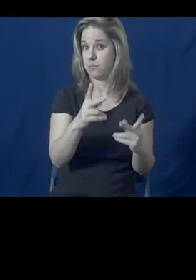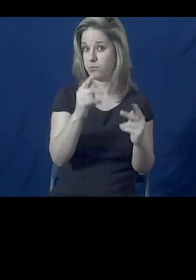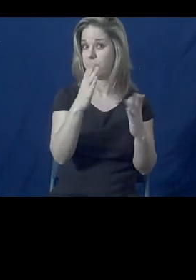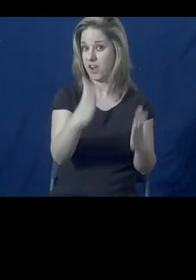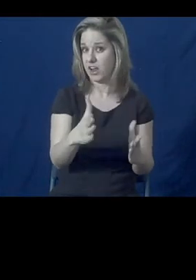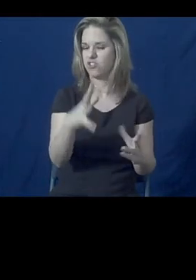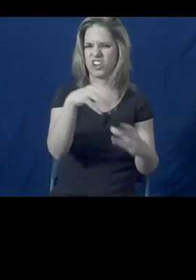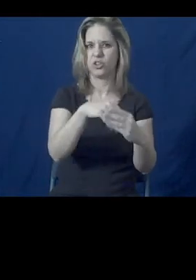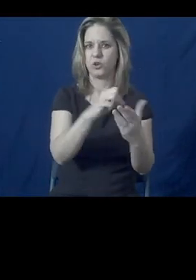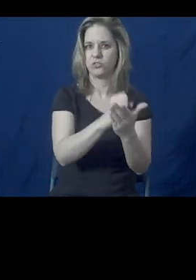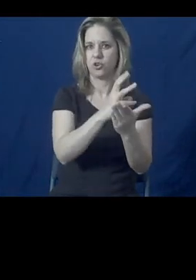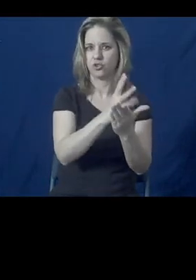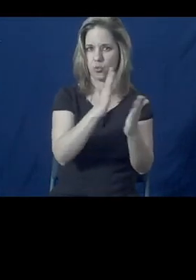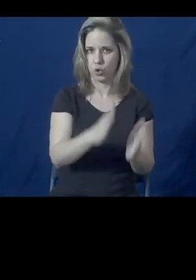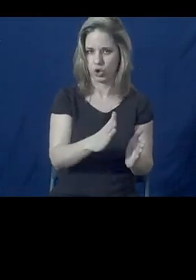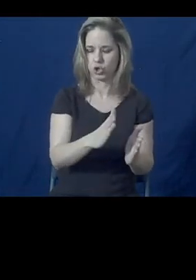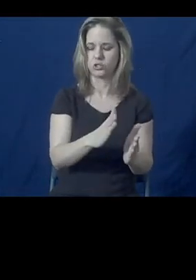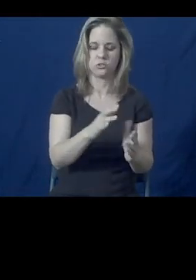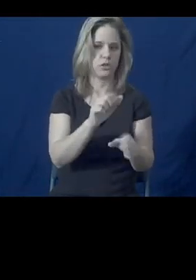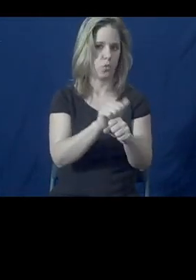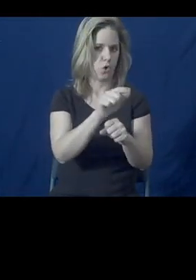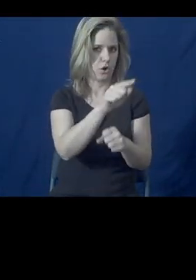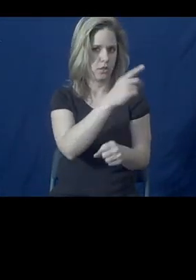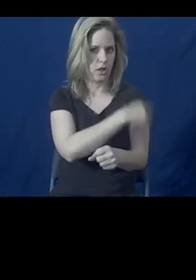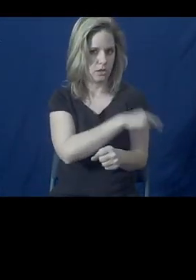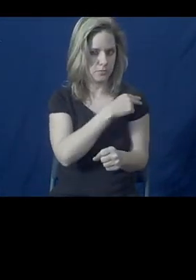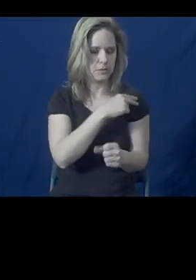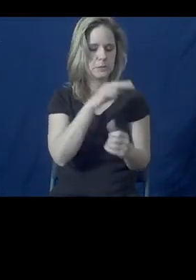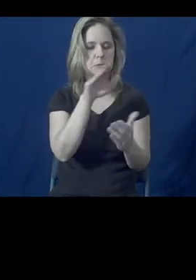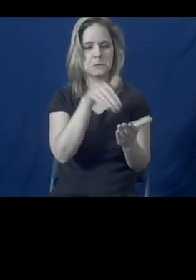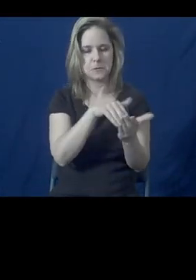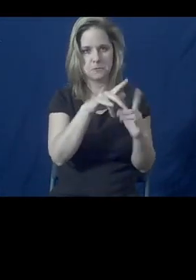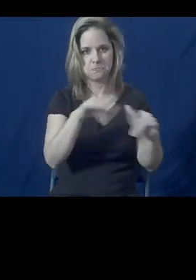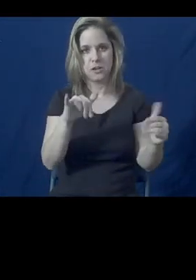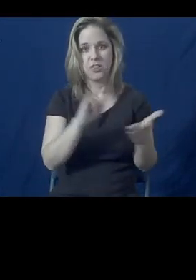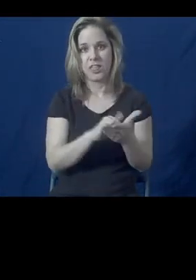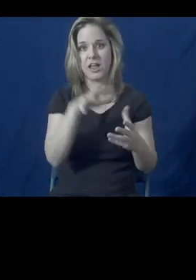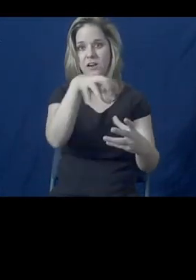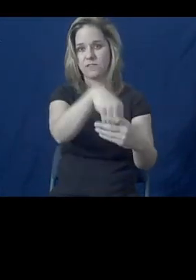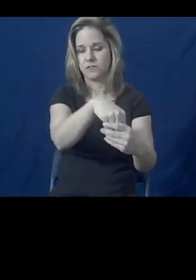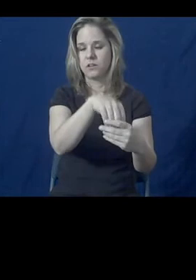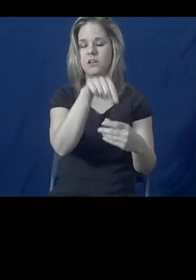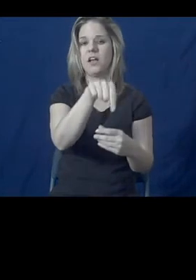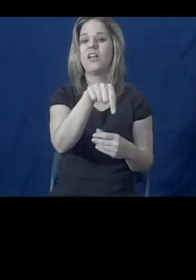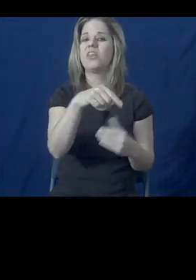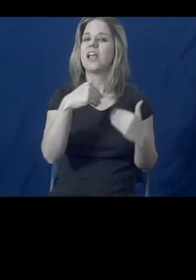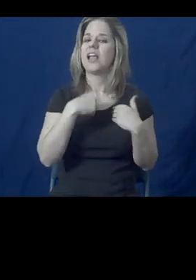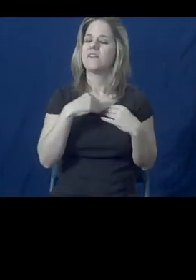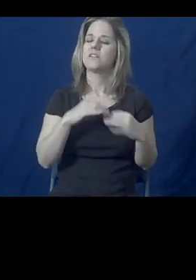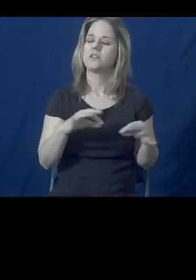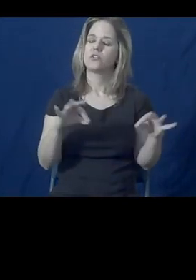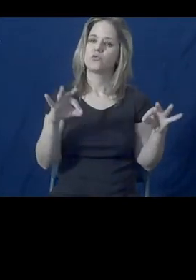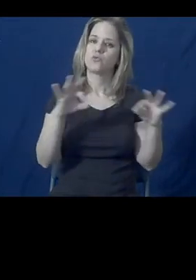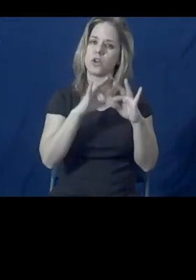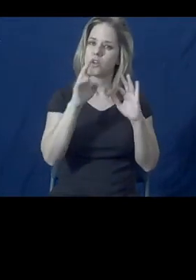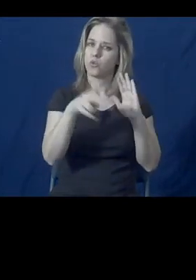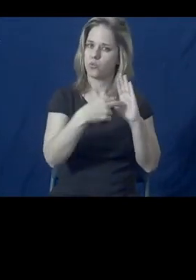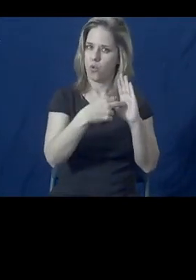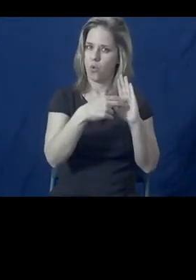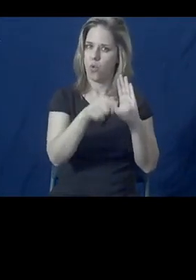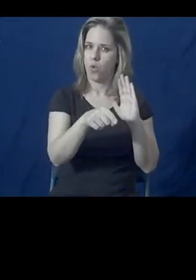centers and hospitals in that group, have a critical role to play, as do lawyers,